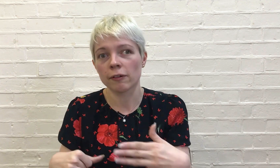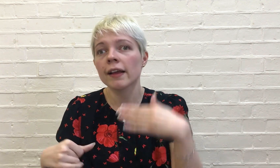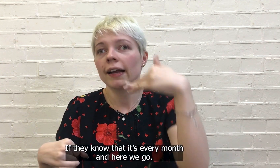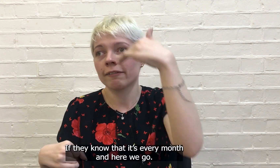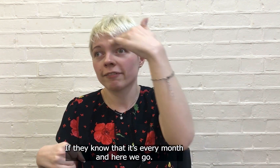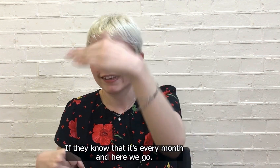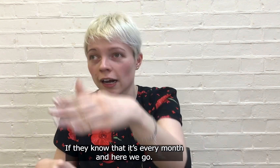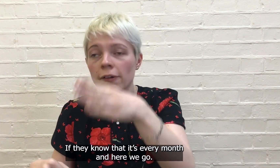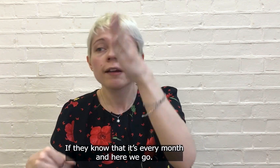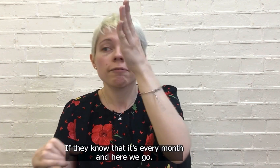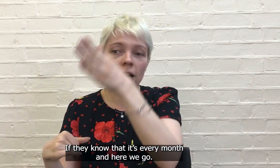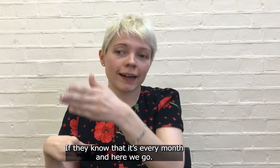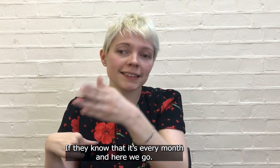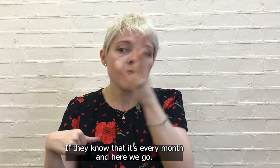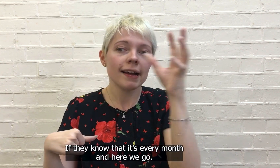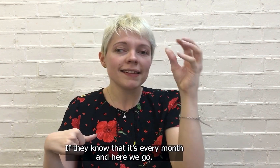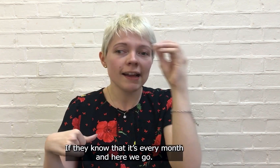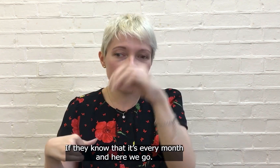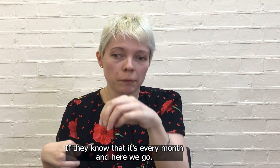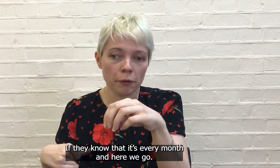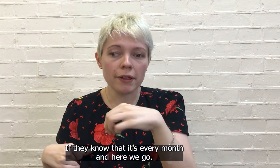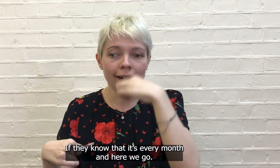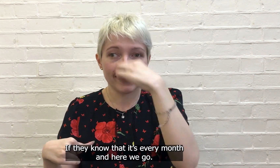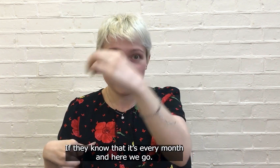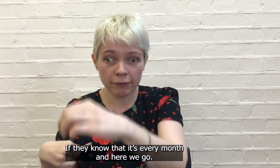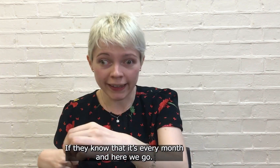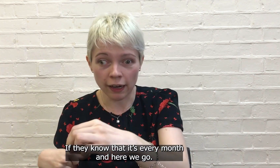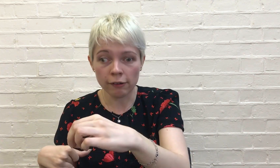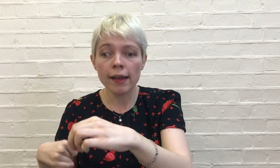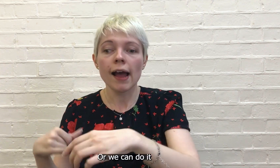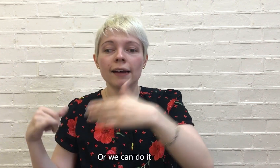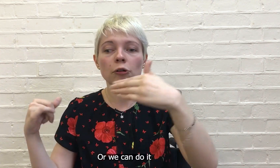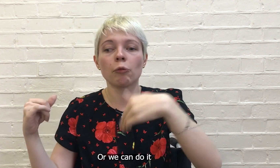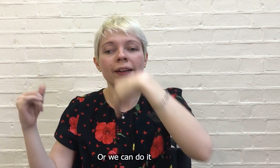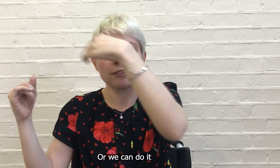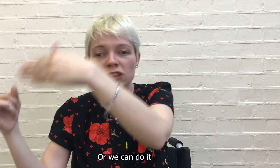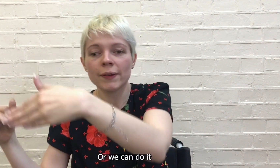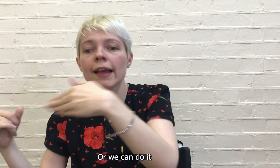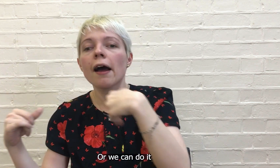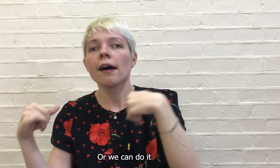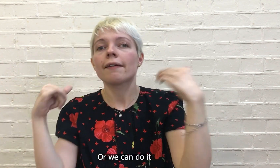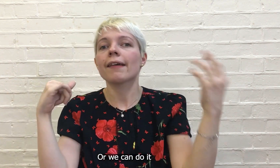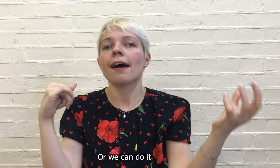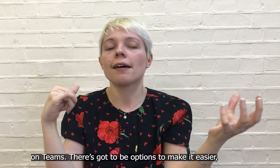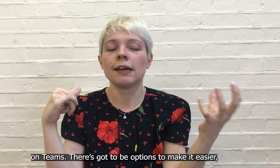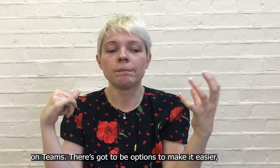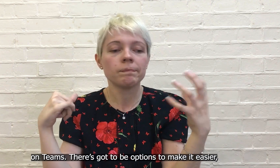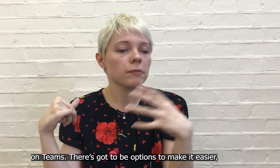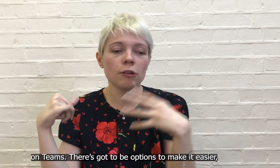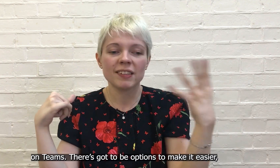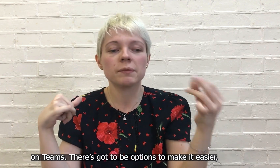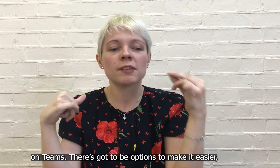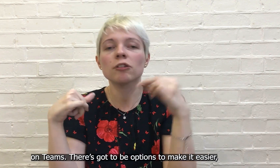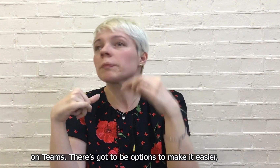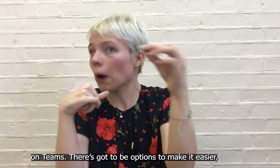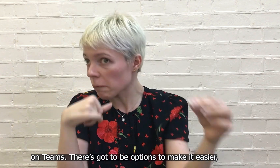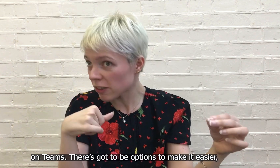if they know right it's every move and here we go and all we can do which on team there's got to be options